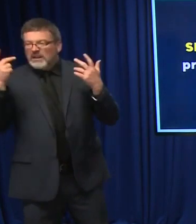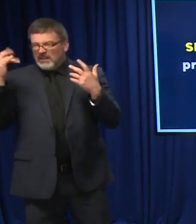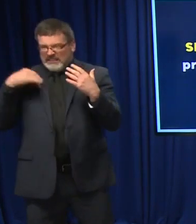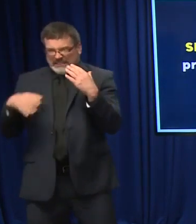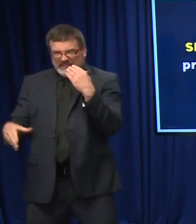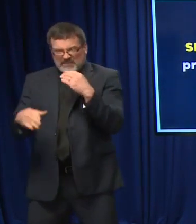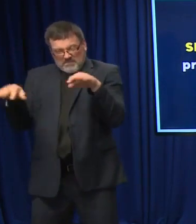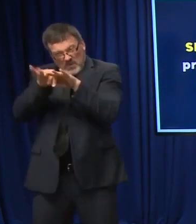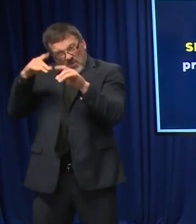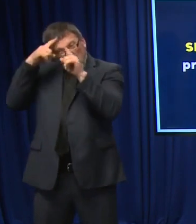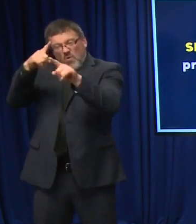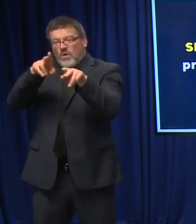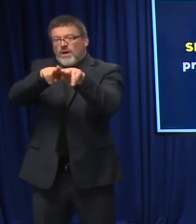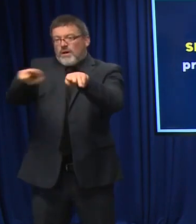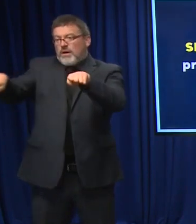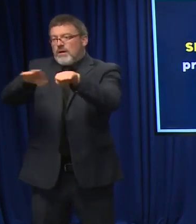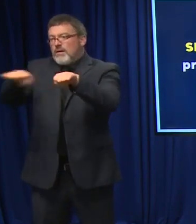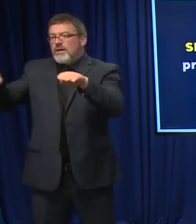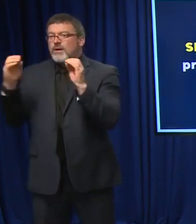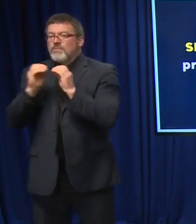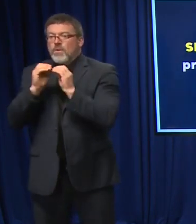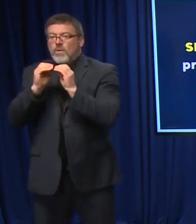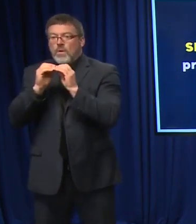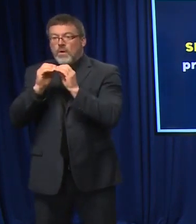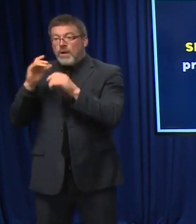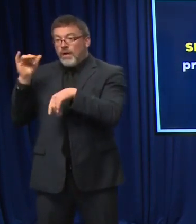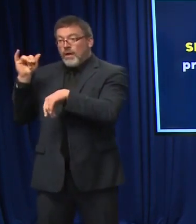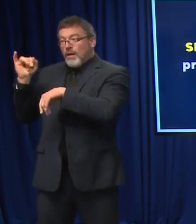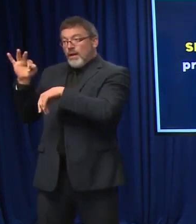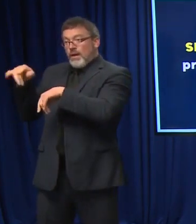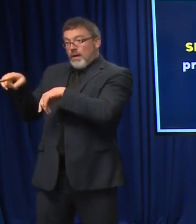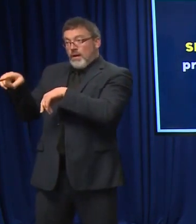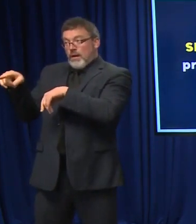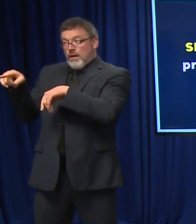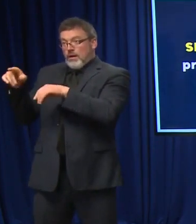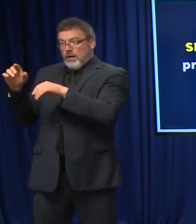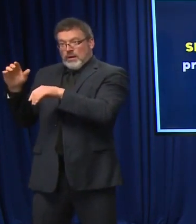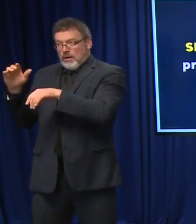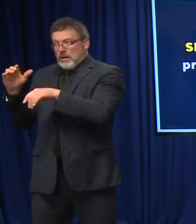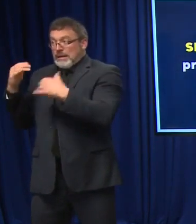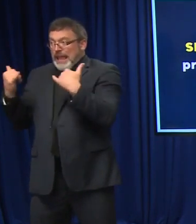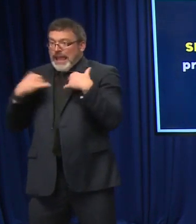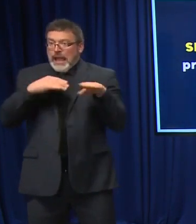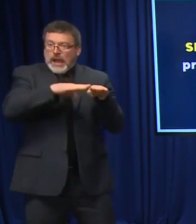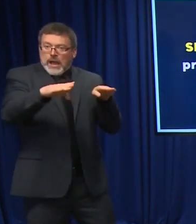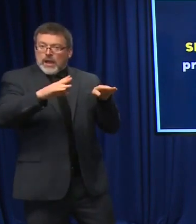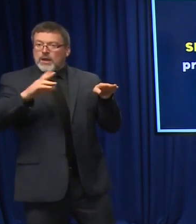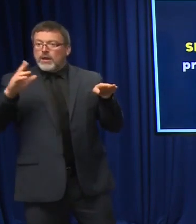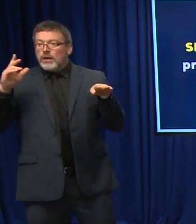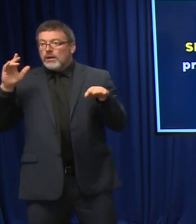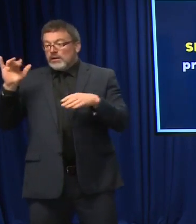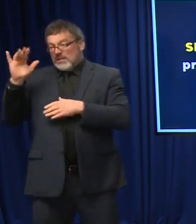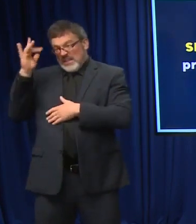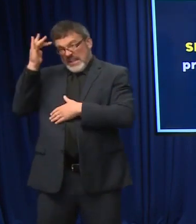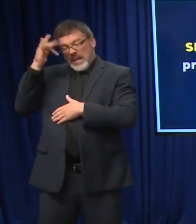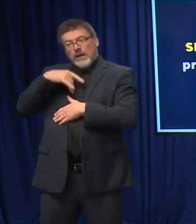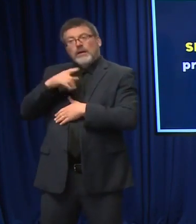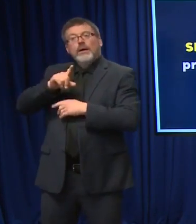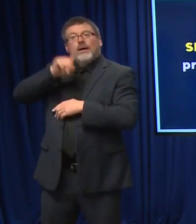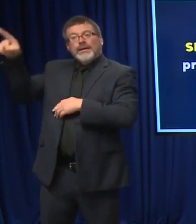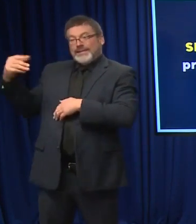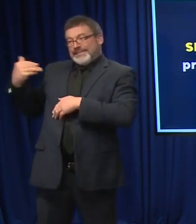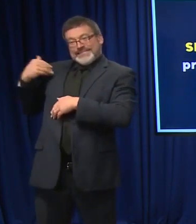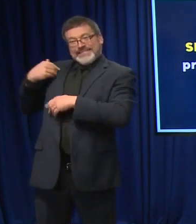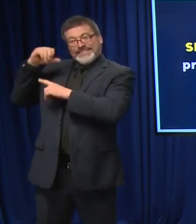happened earlier this year, back in late August, early September, it became clear that the most effective and efficient way to